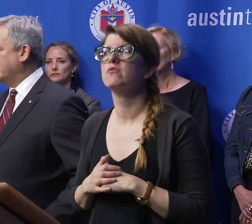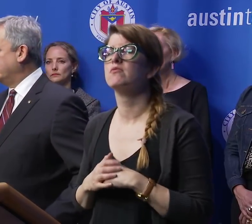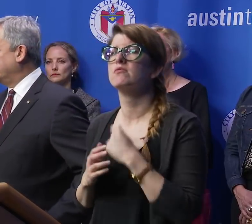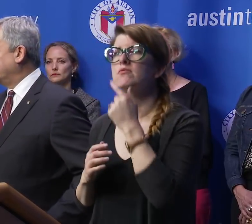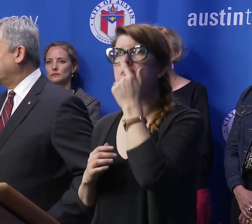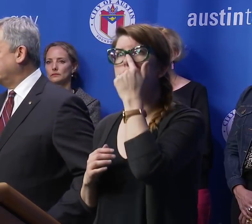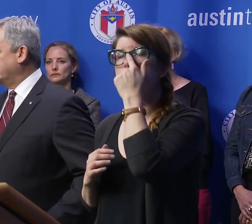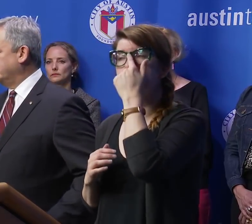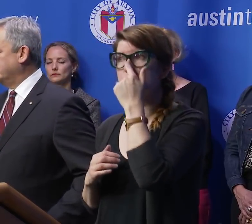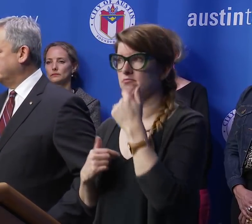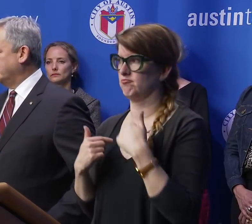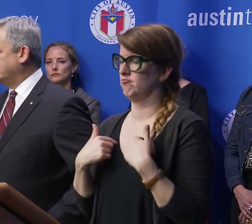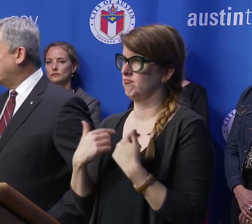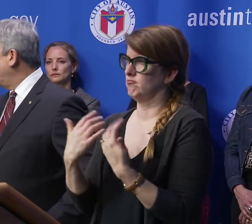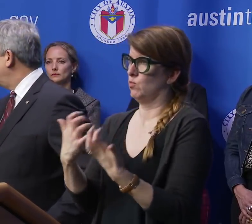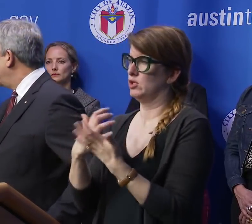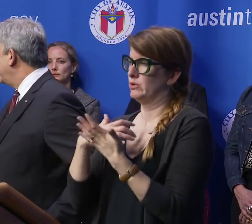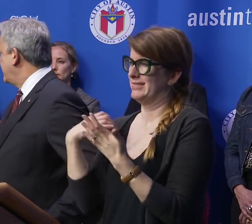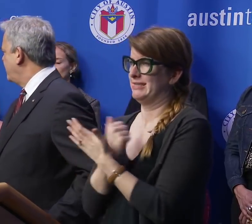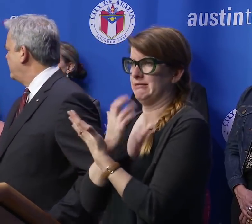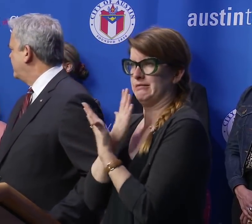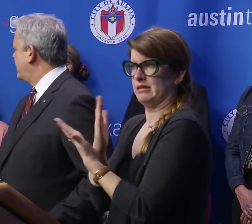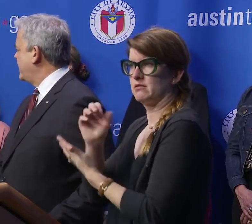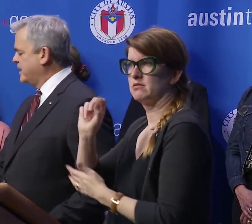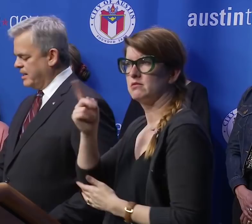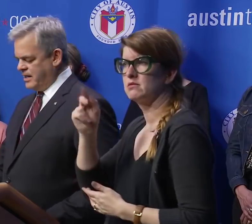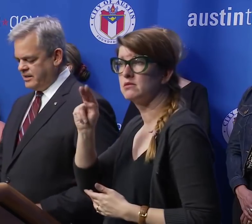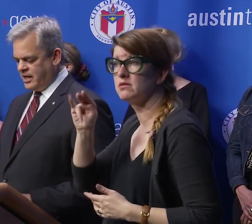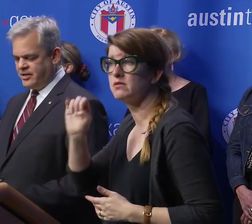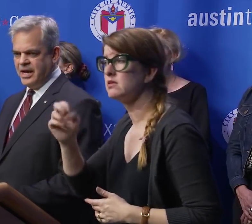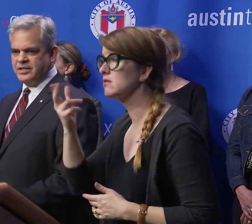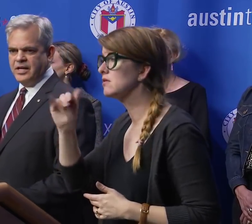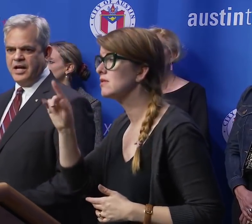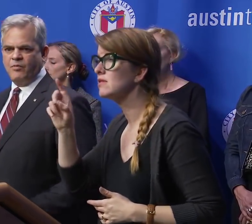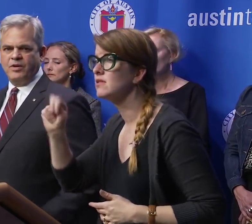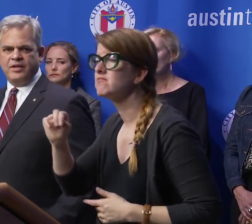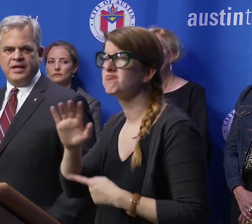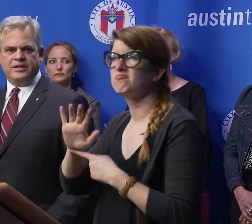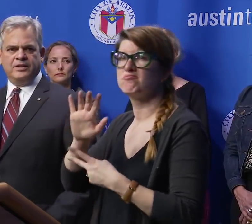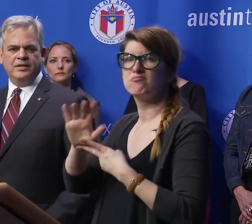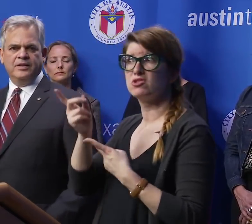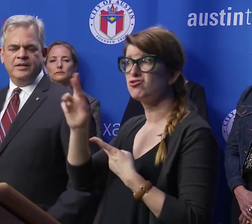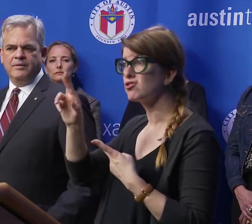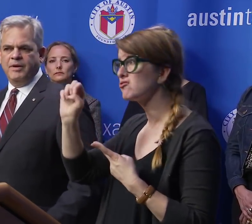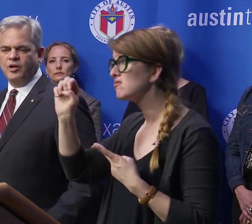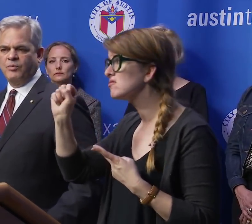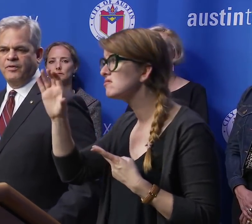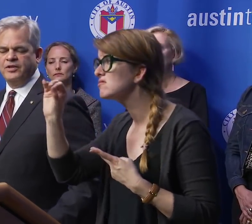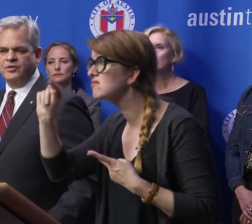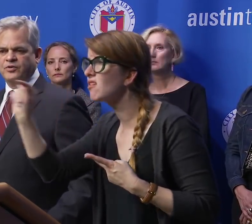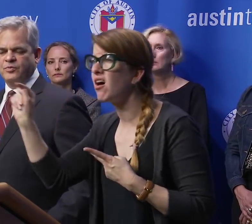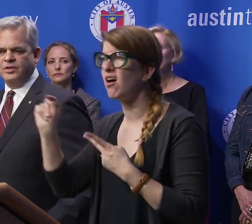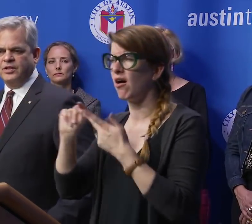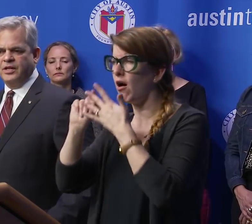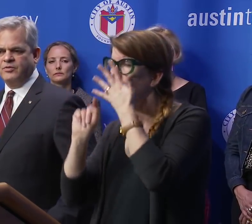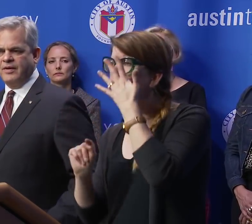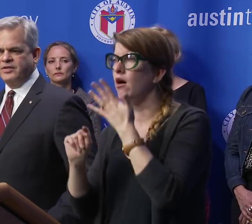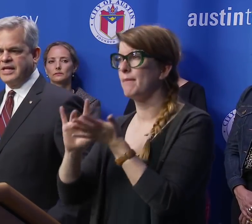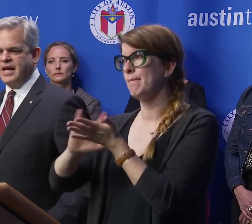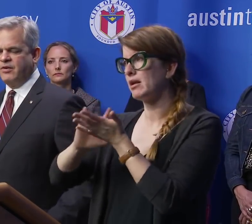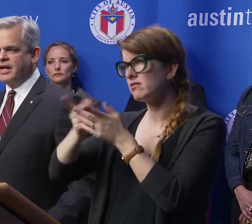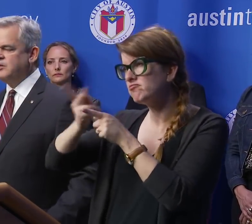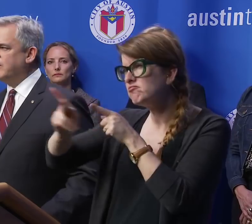Stephanie Hayden. I want to thank Dr. Escott. I want to thank the medical professionals with